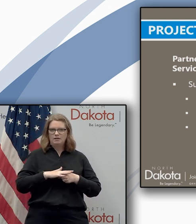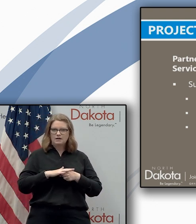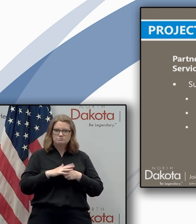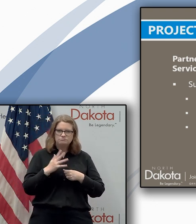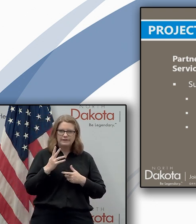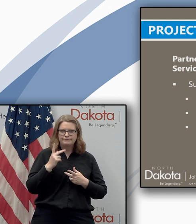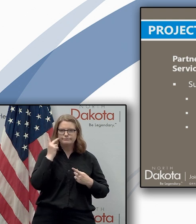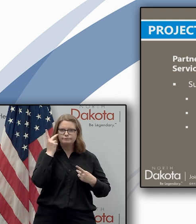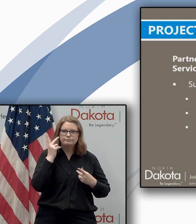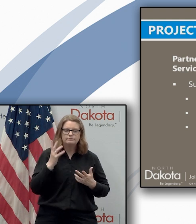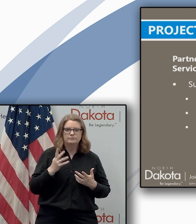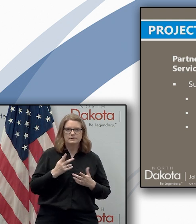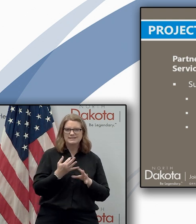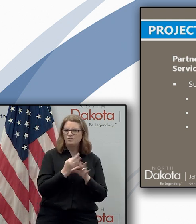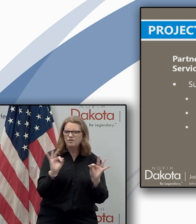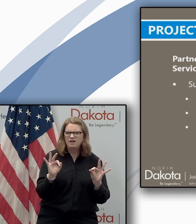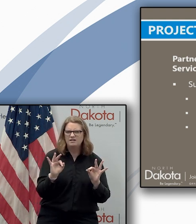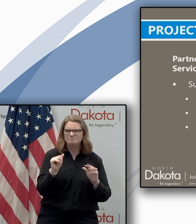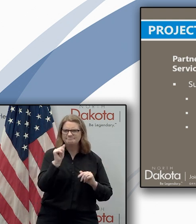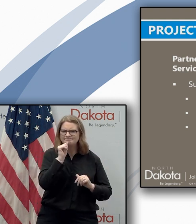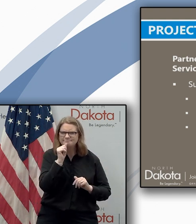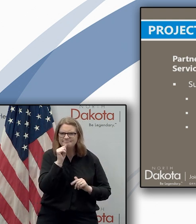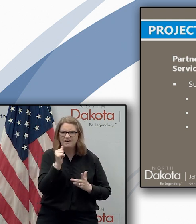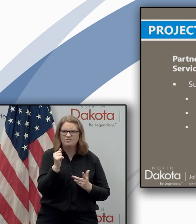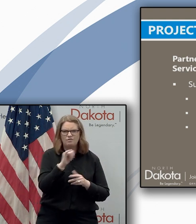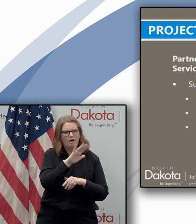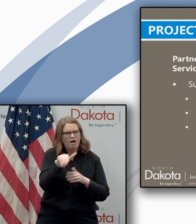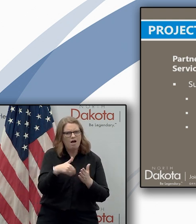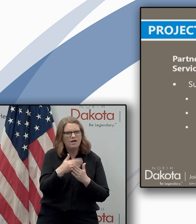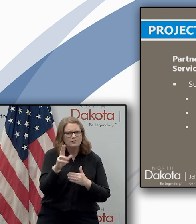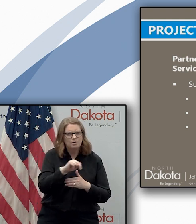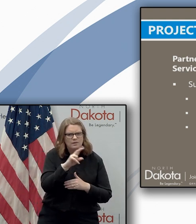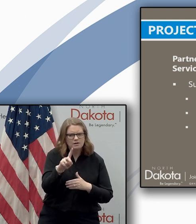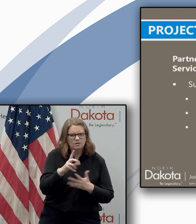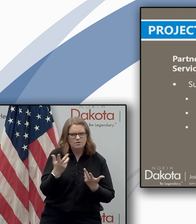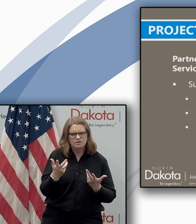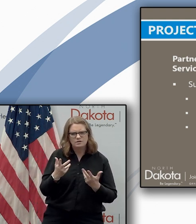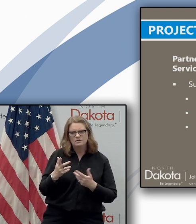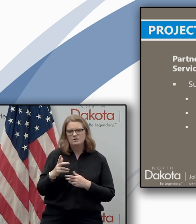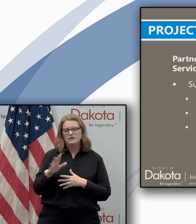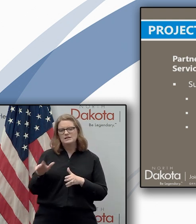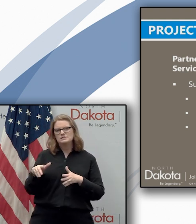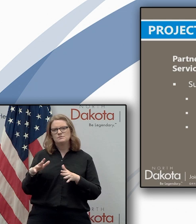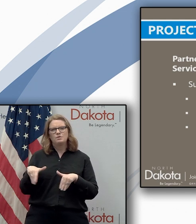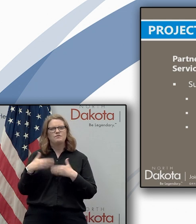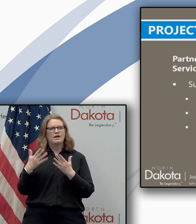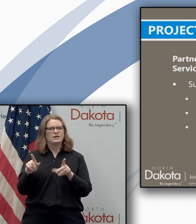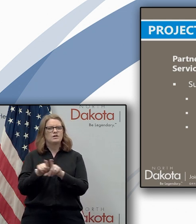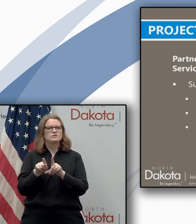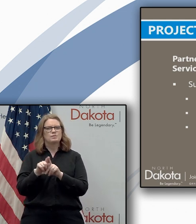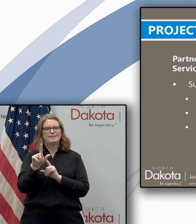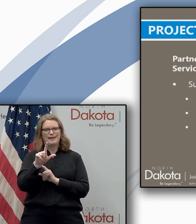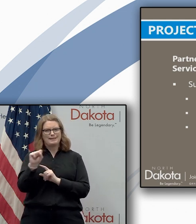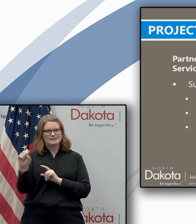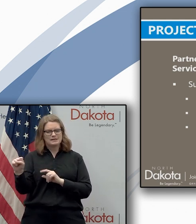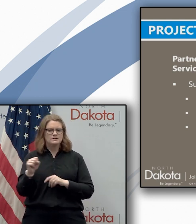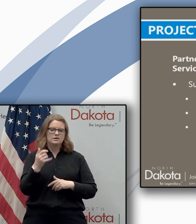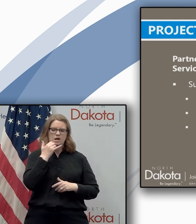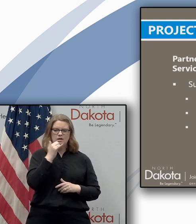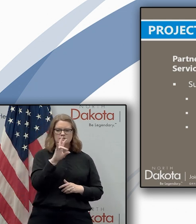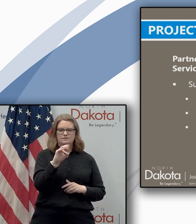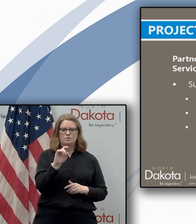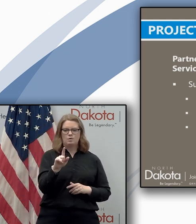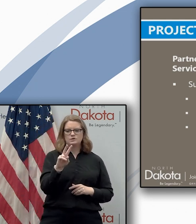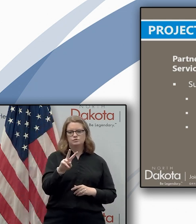and they're anonymous to all north dakotans uh it's provided by our community partner lutheran social services but if you call 701